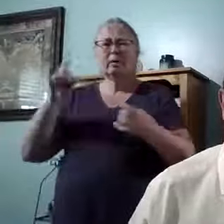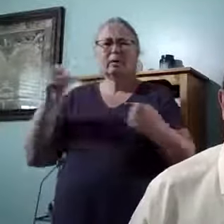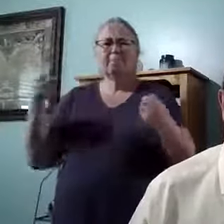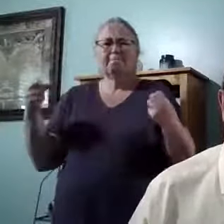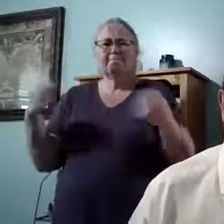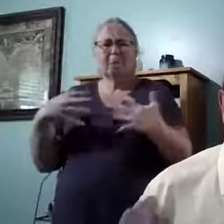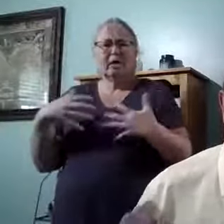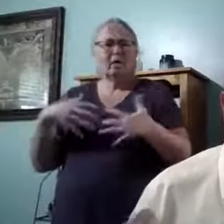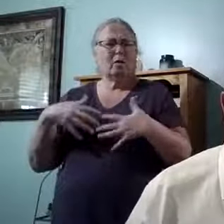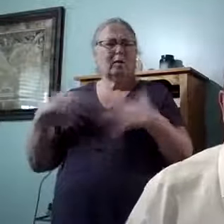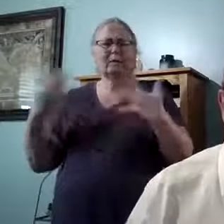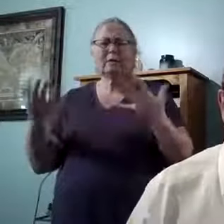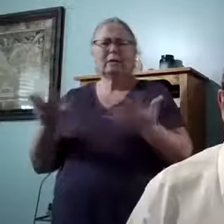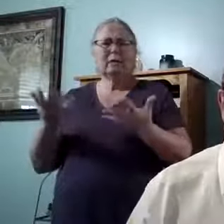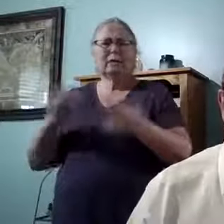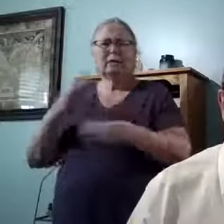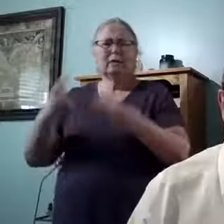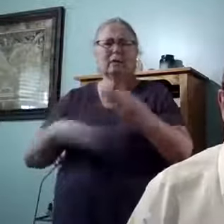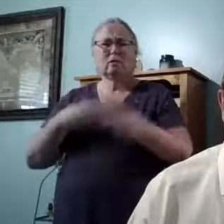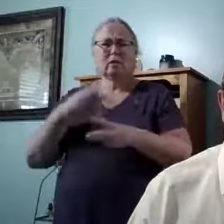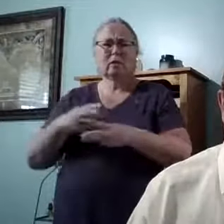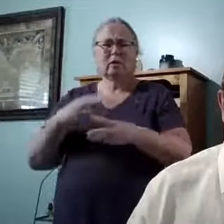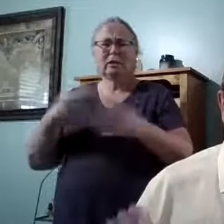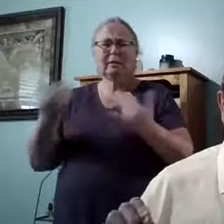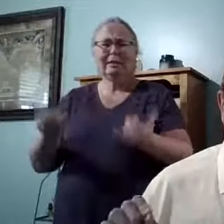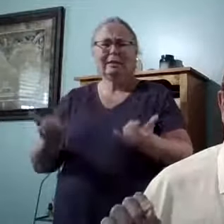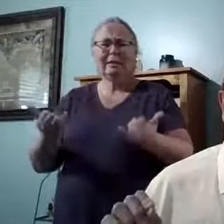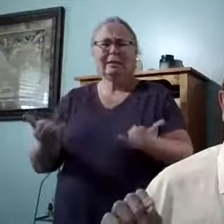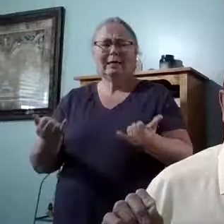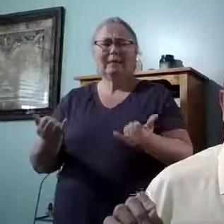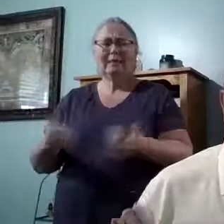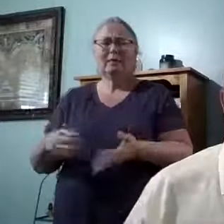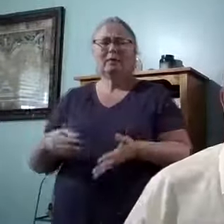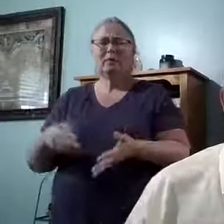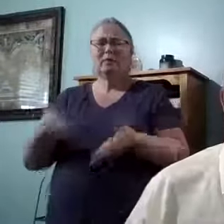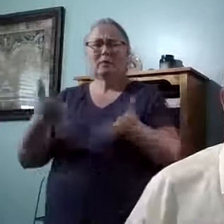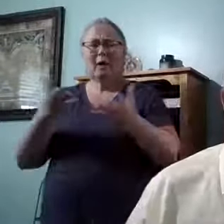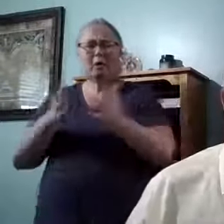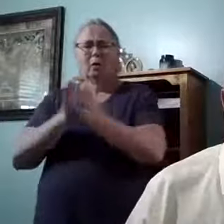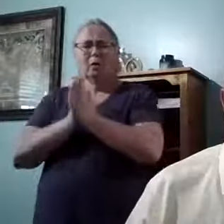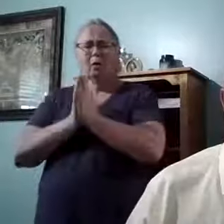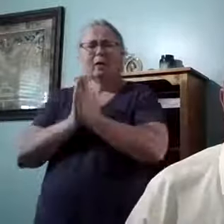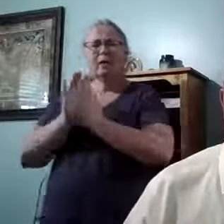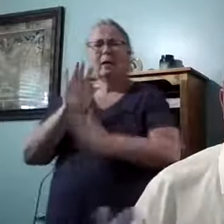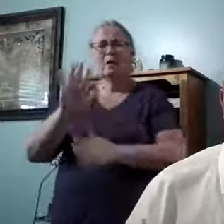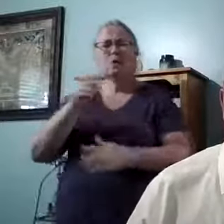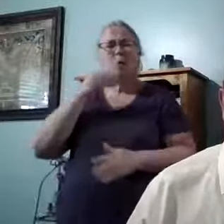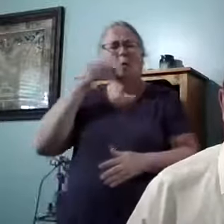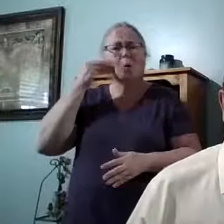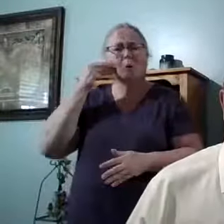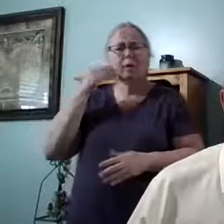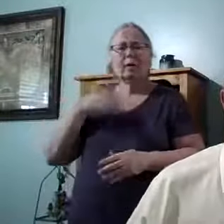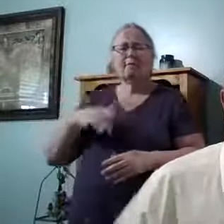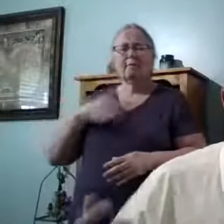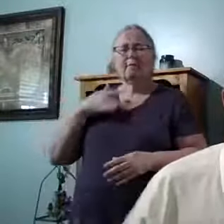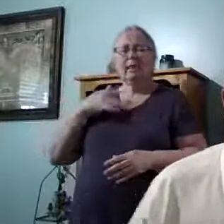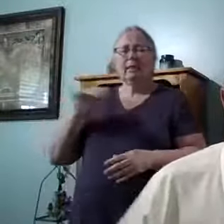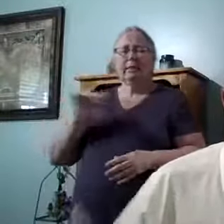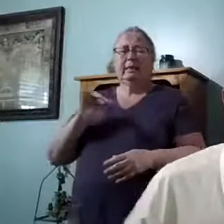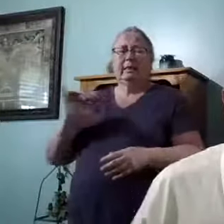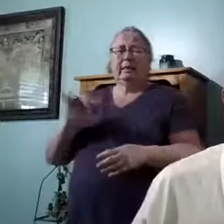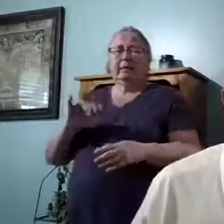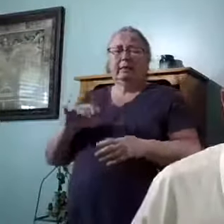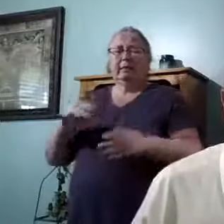tonight. In the name of Jesus, you might want to pray that prayer in your home. If you feel like there's just